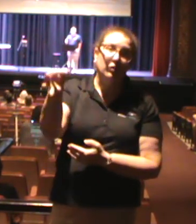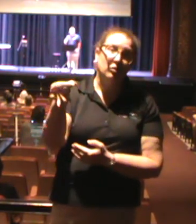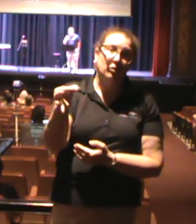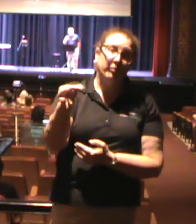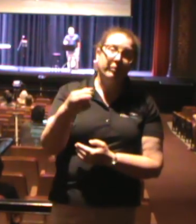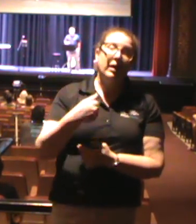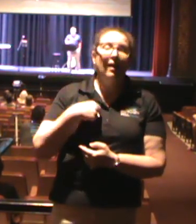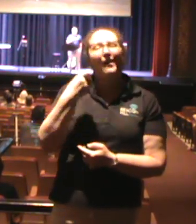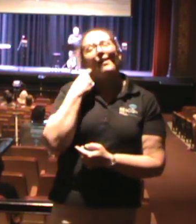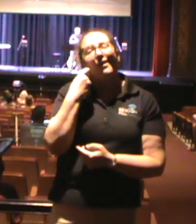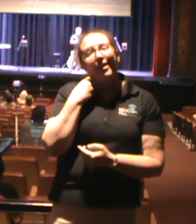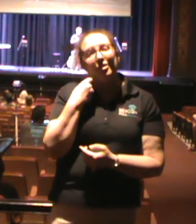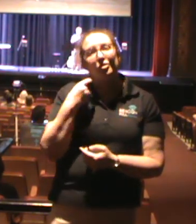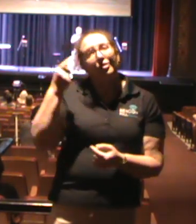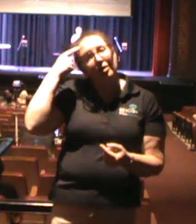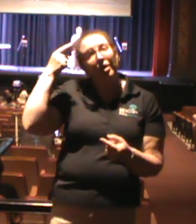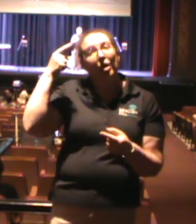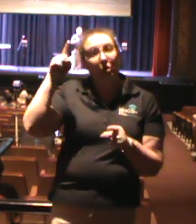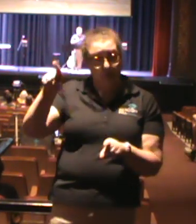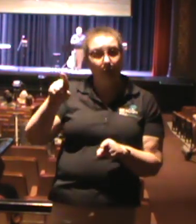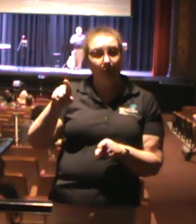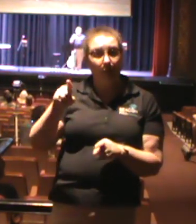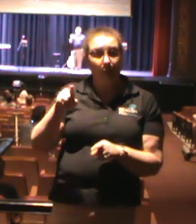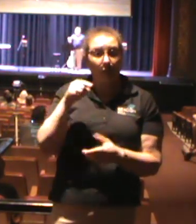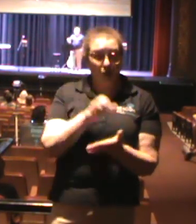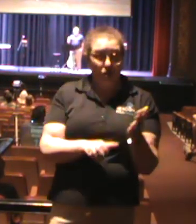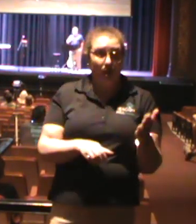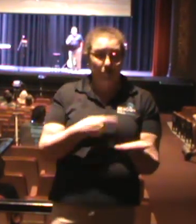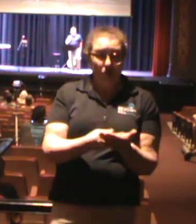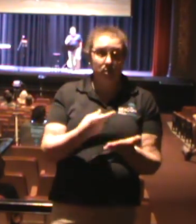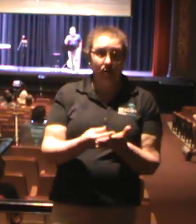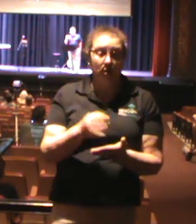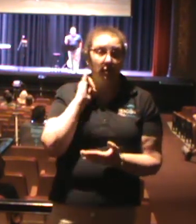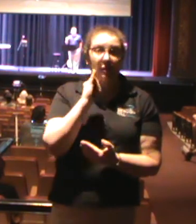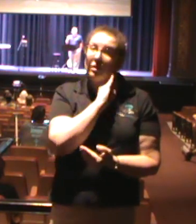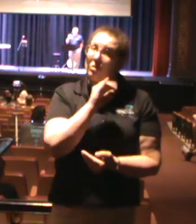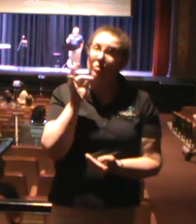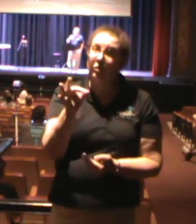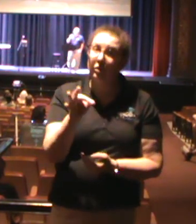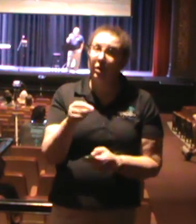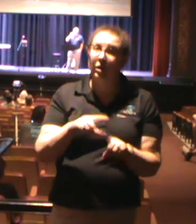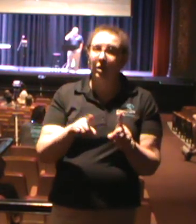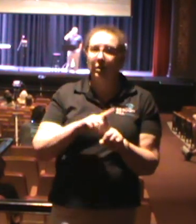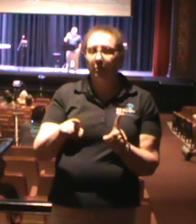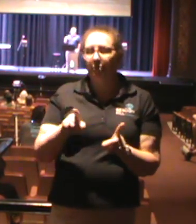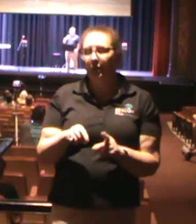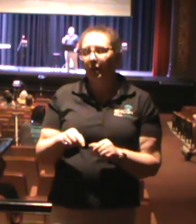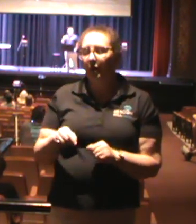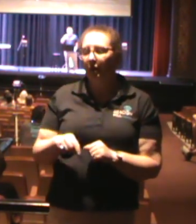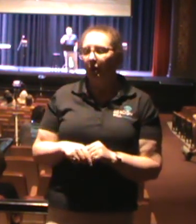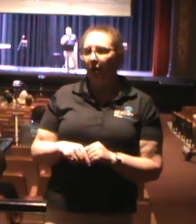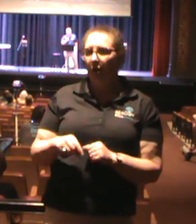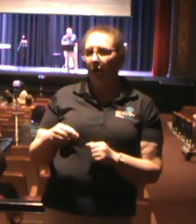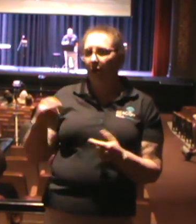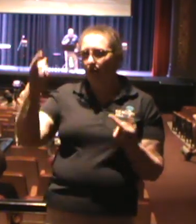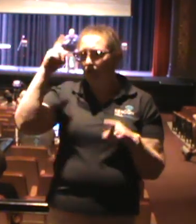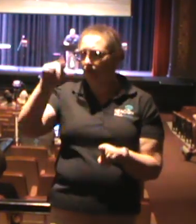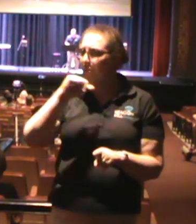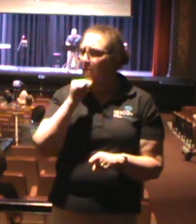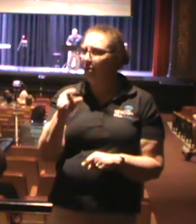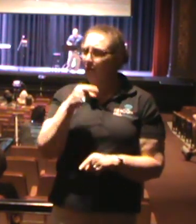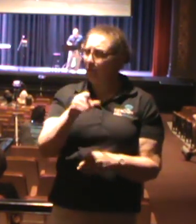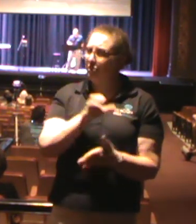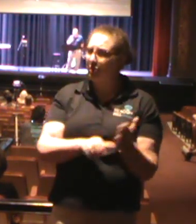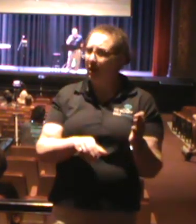I agree that this chapter deals with the future of Israel, I disagree that this chapter cannot be applied to the church